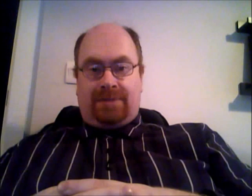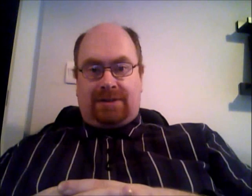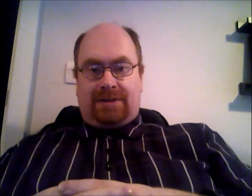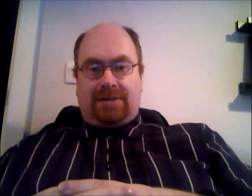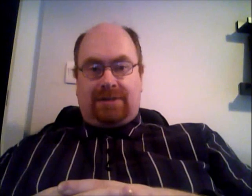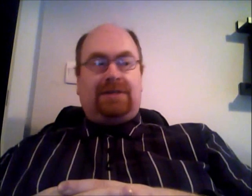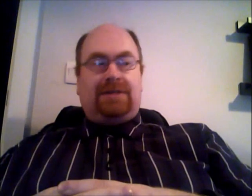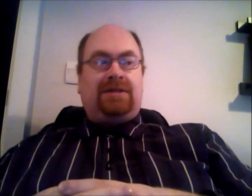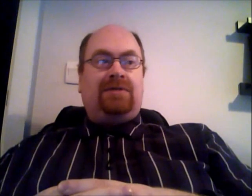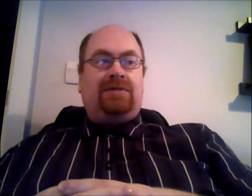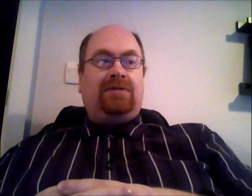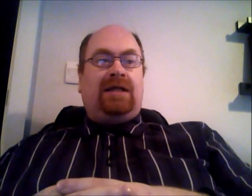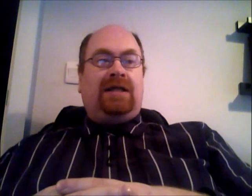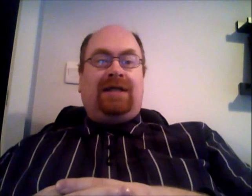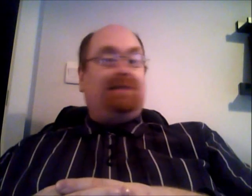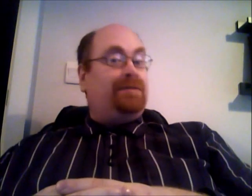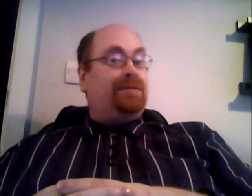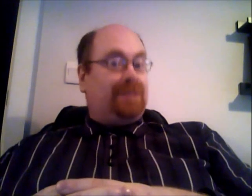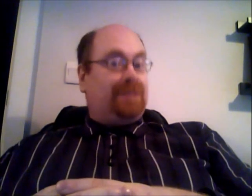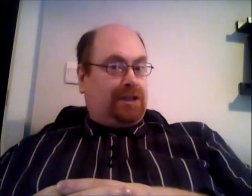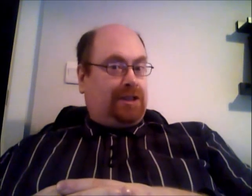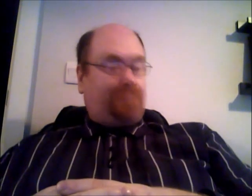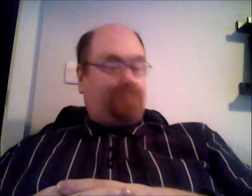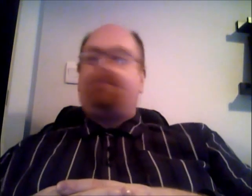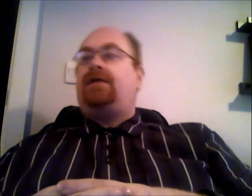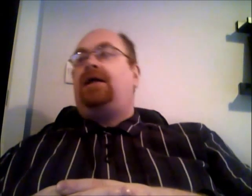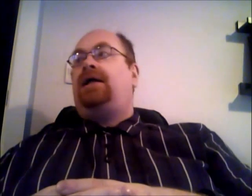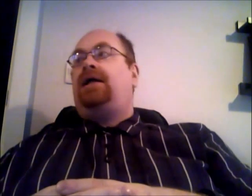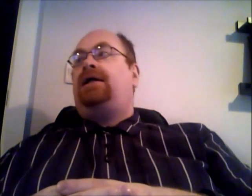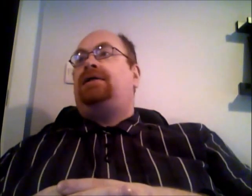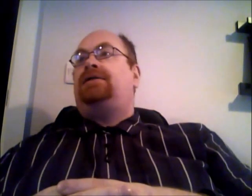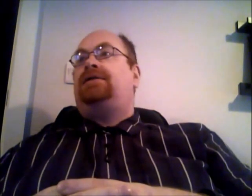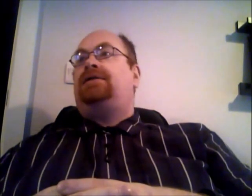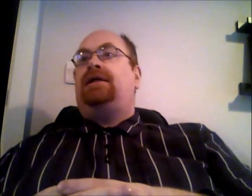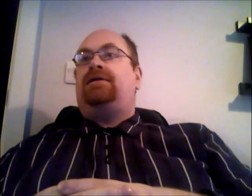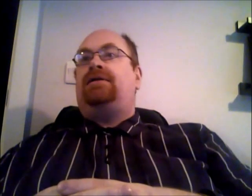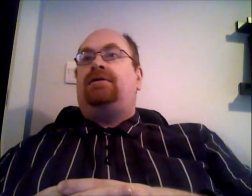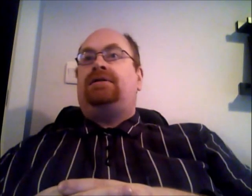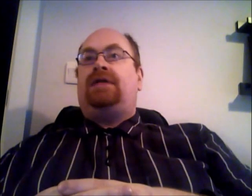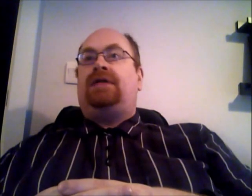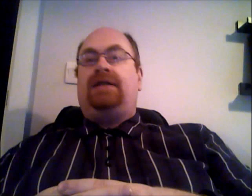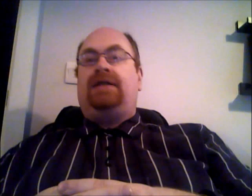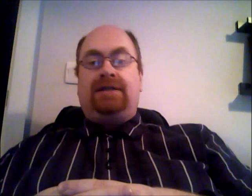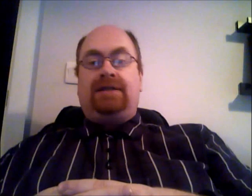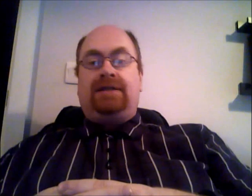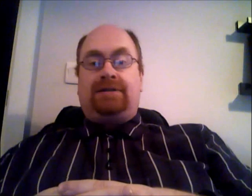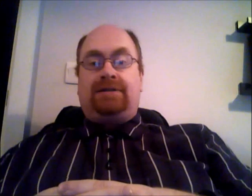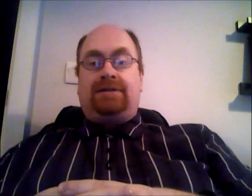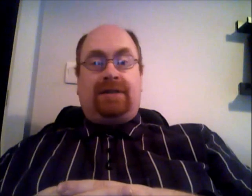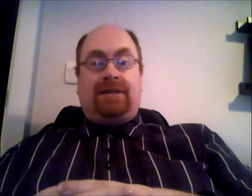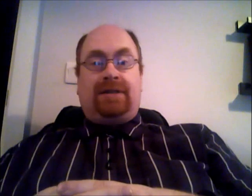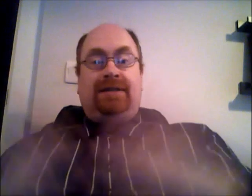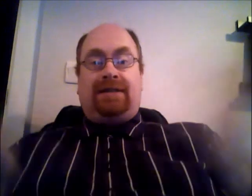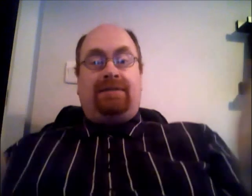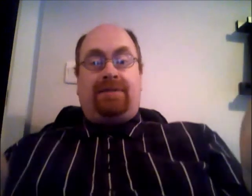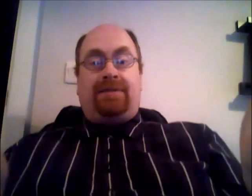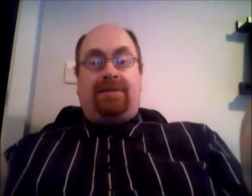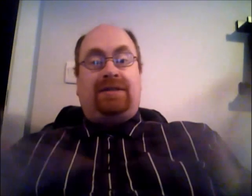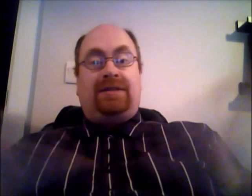so a little bit of research and I thought I'd actually basically tell people the truth and tell